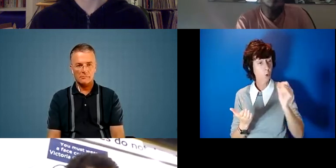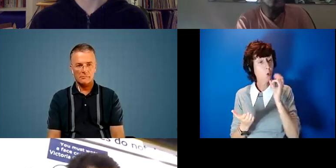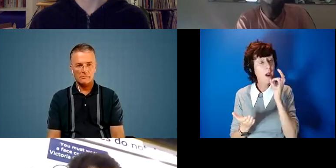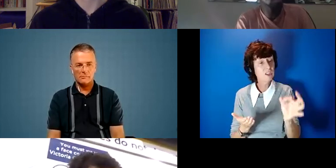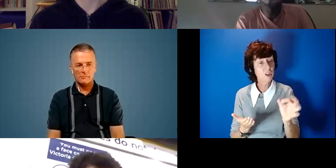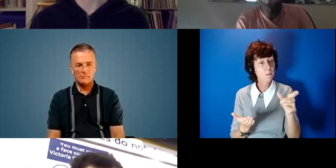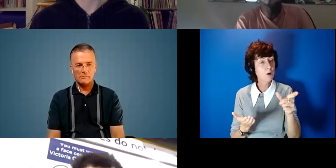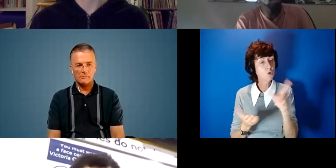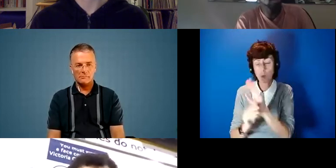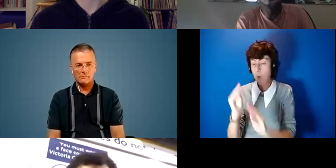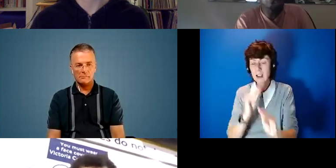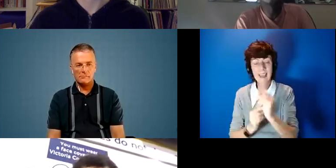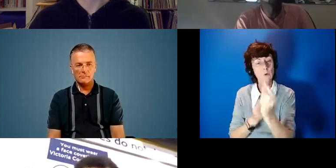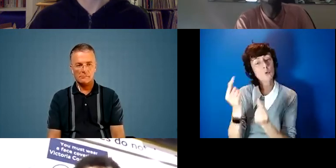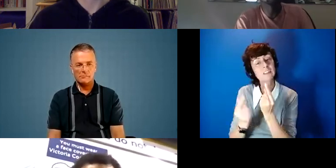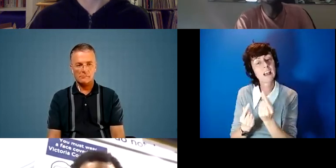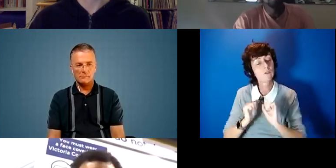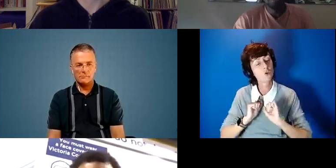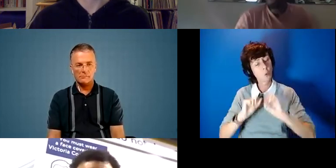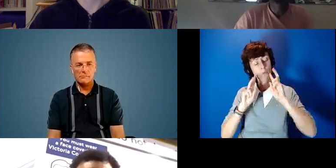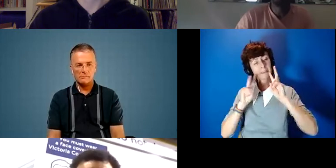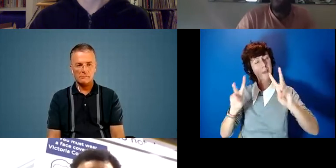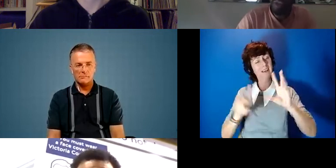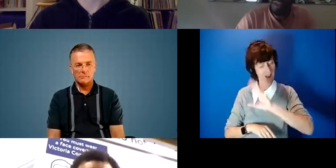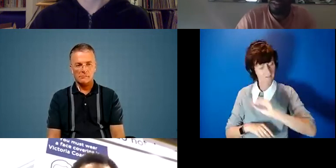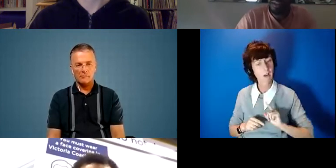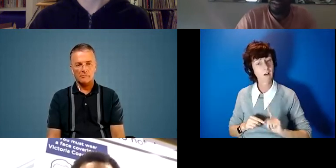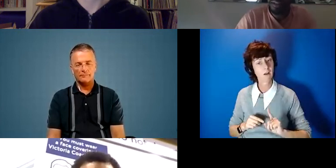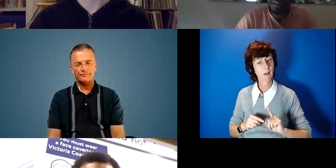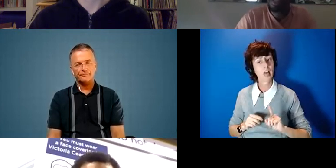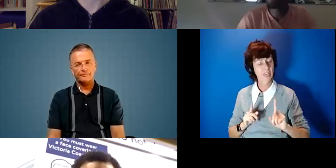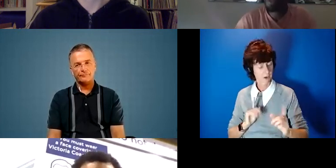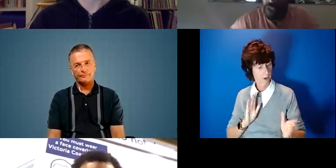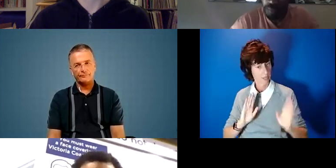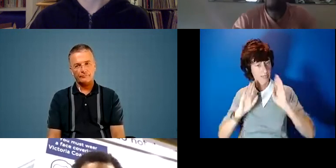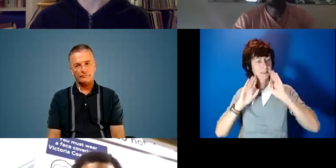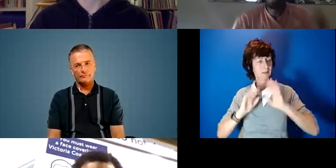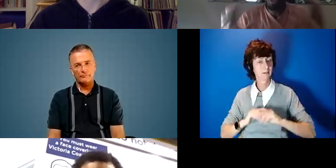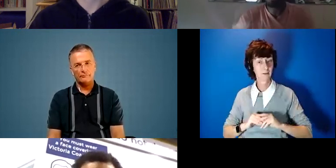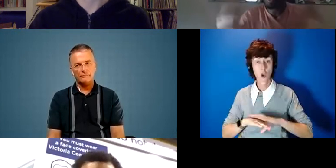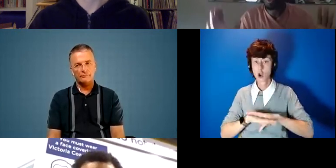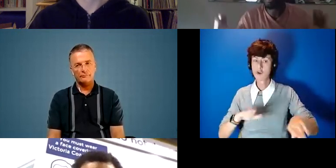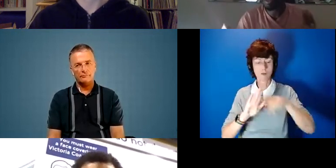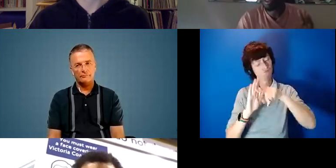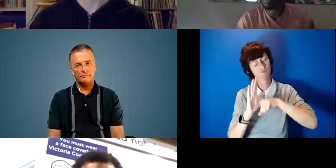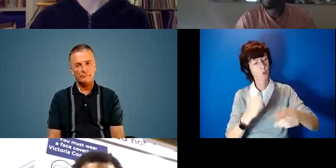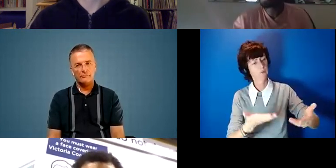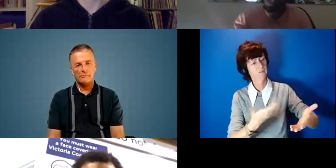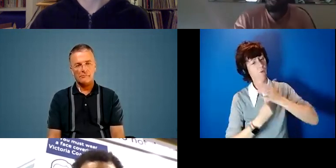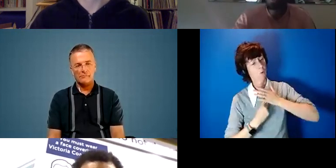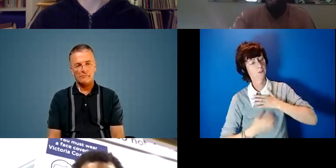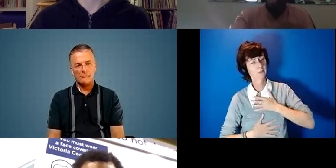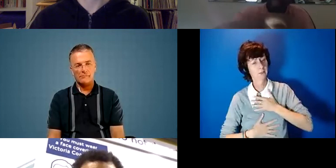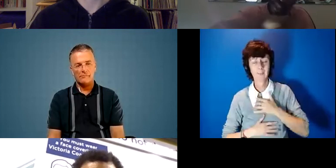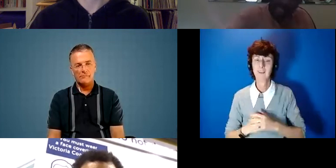make sense how is it articulated from your perspective and so we want to listen yeah instead of coming with an agenda that's already preset you know so